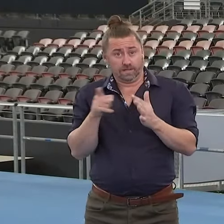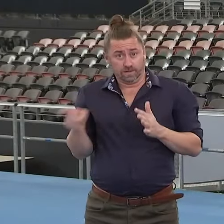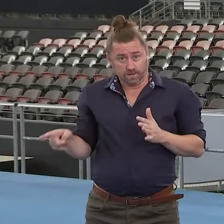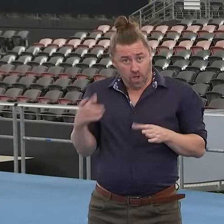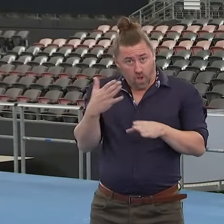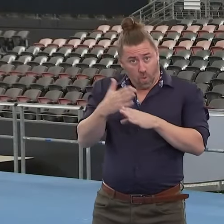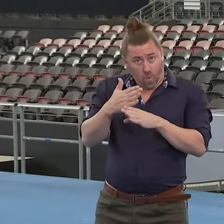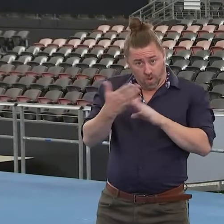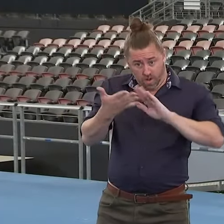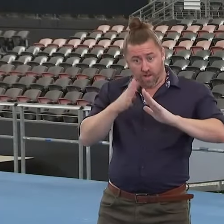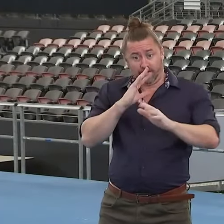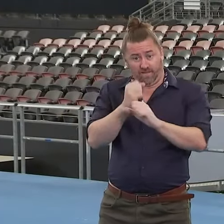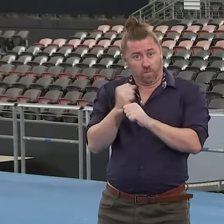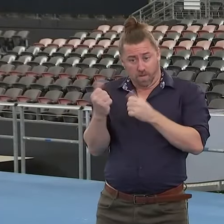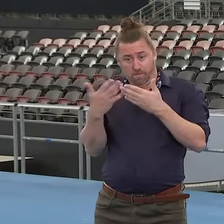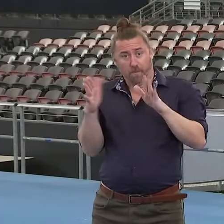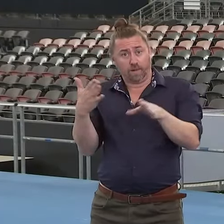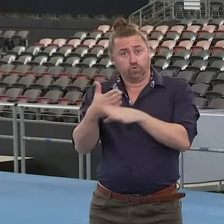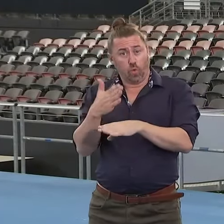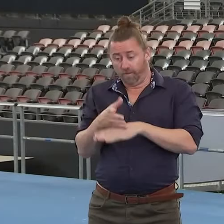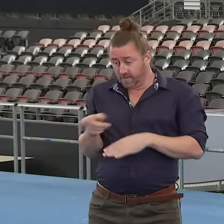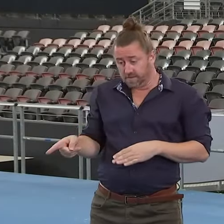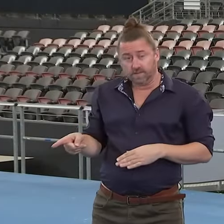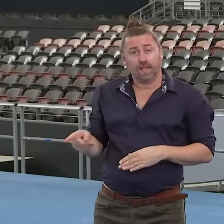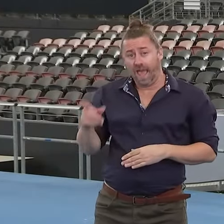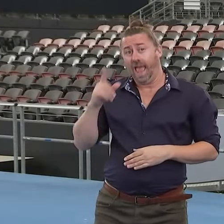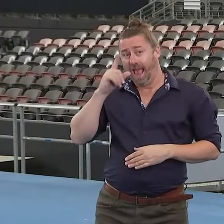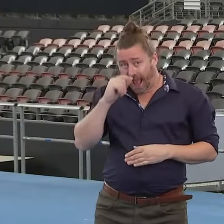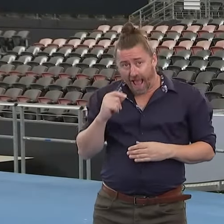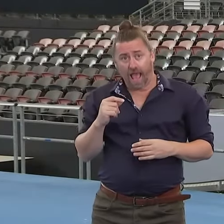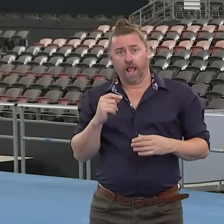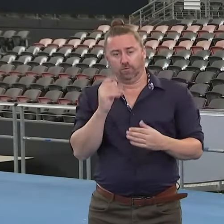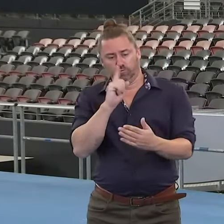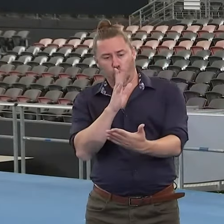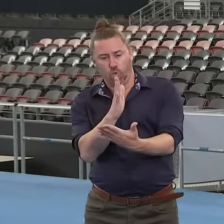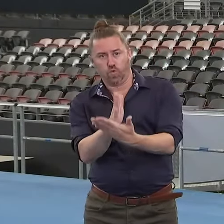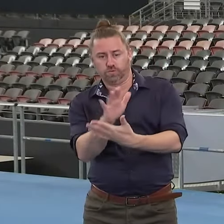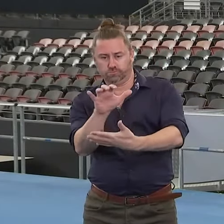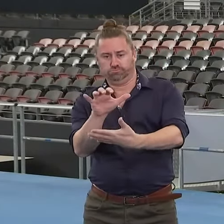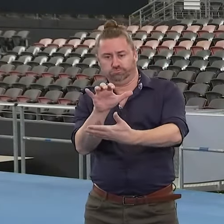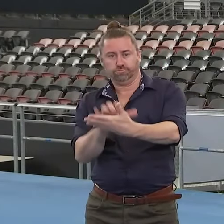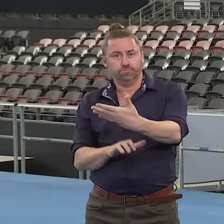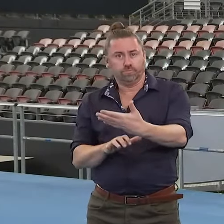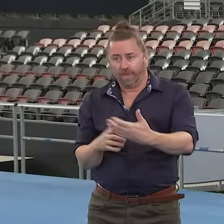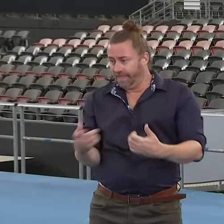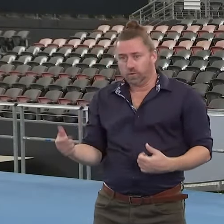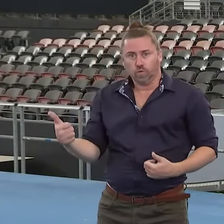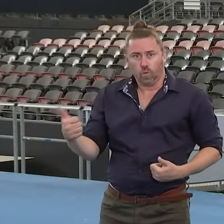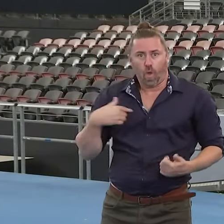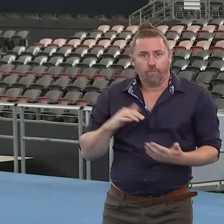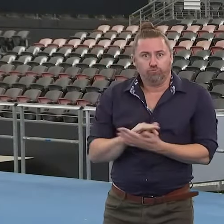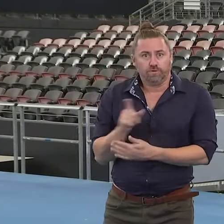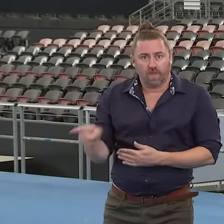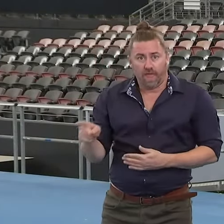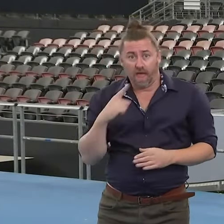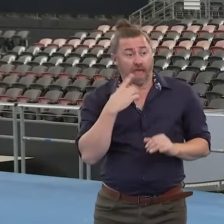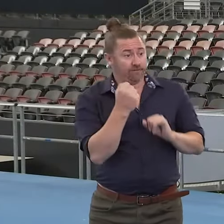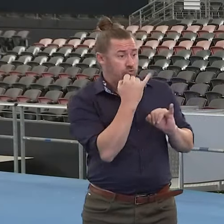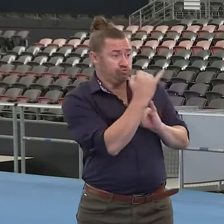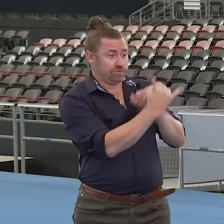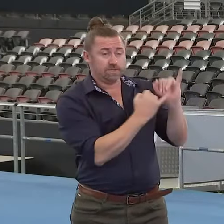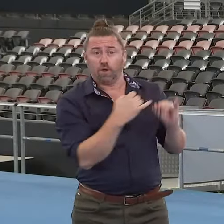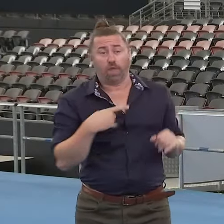I have always, I've always had that opinion of our public service. And to that, can I thank every single public servant